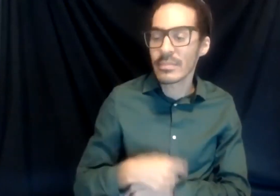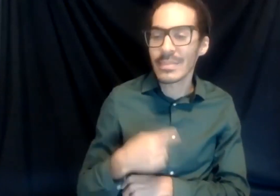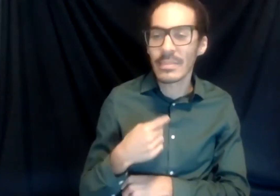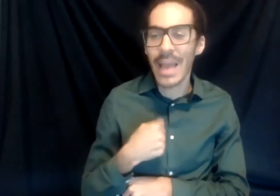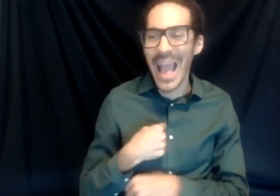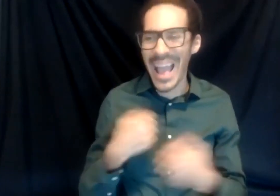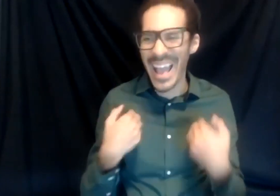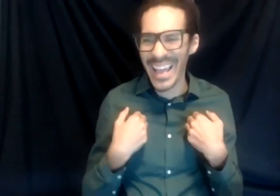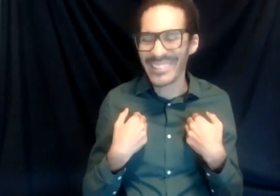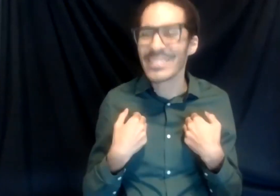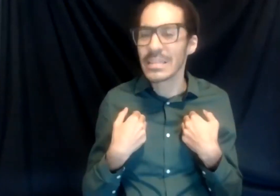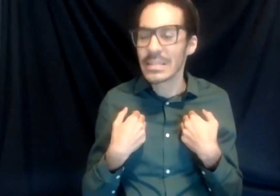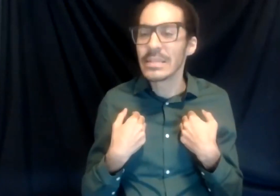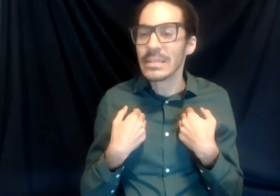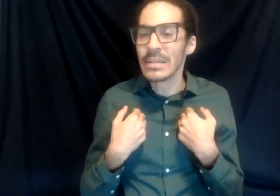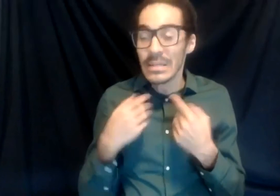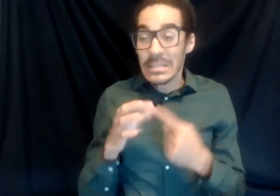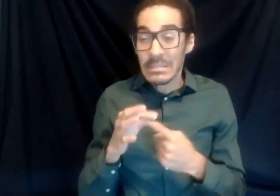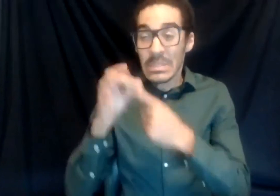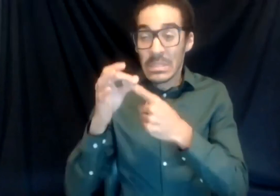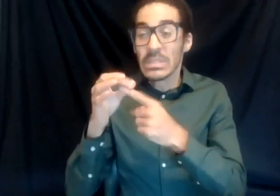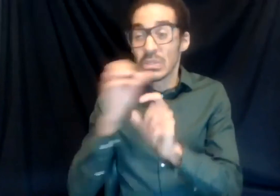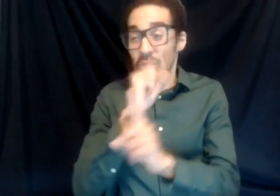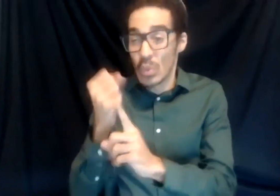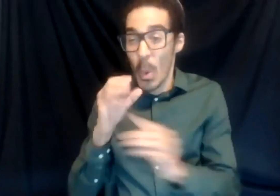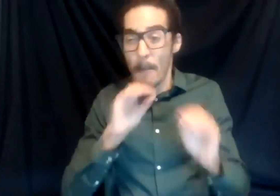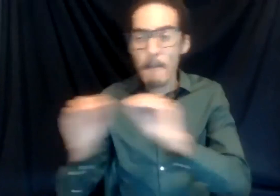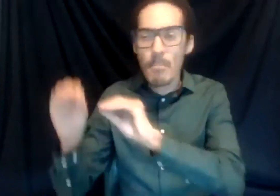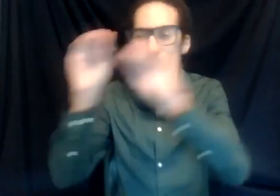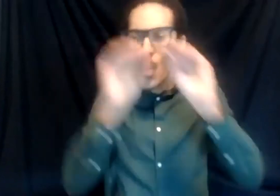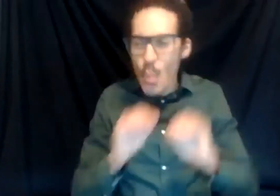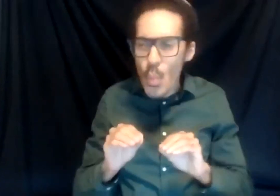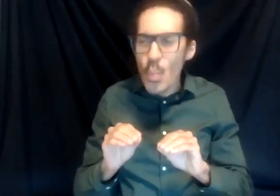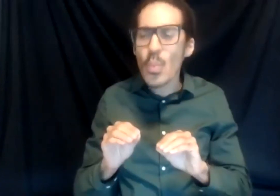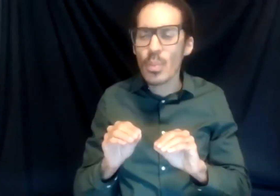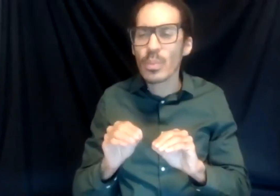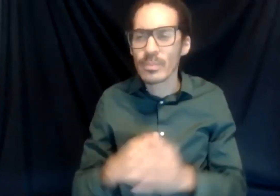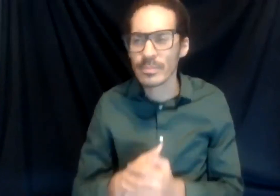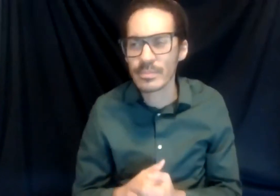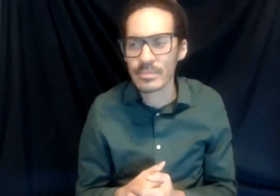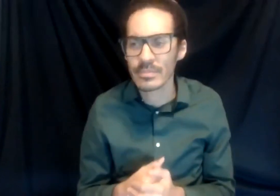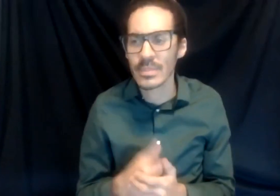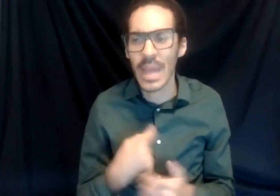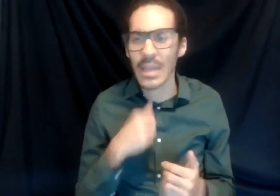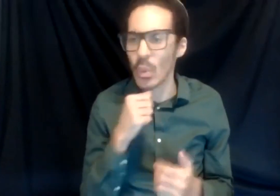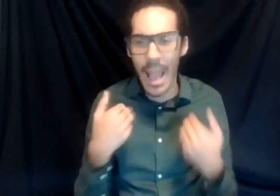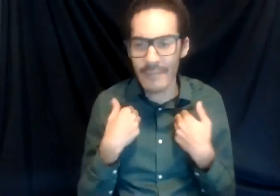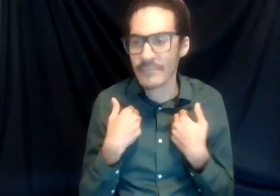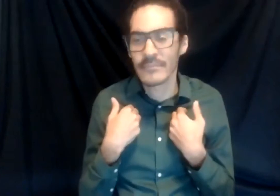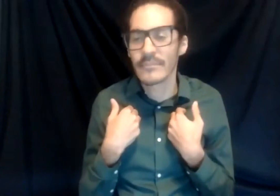distinct situation of just moving around a lot. So I don't say have a concrete stay home. In fact, funny enough, I think this has been, I think